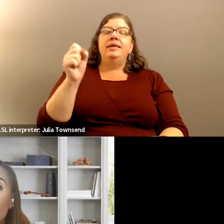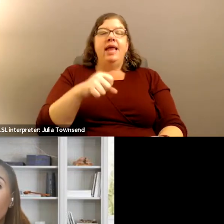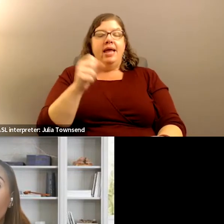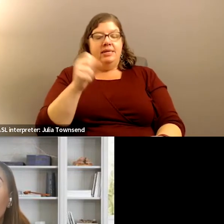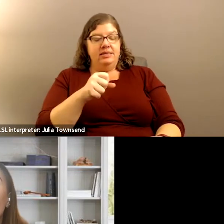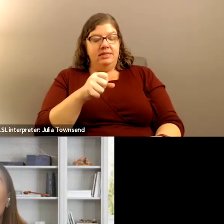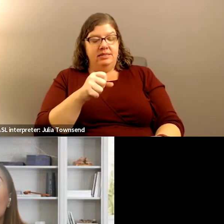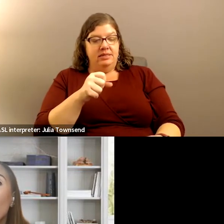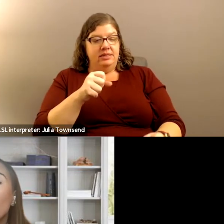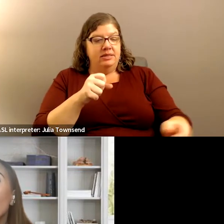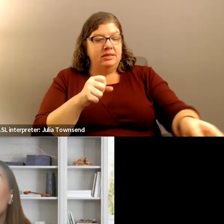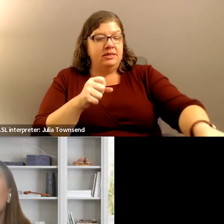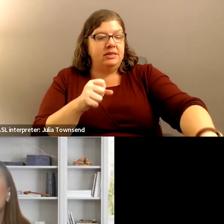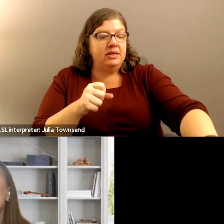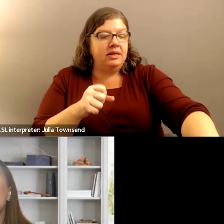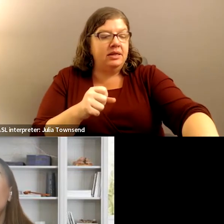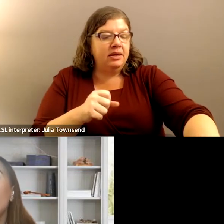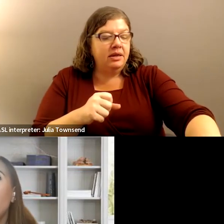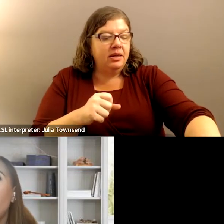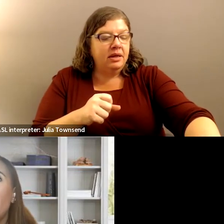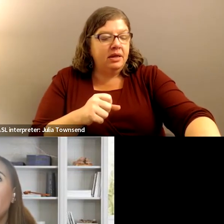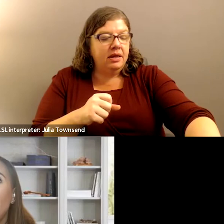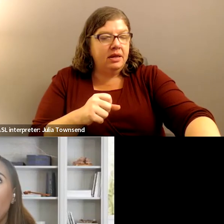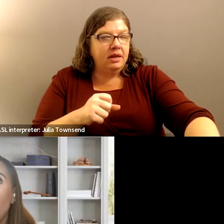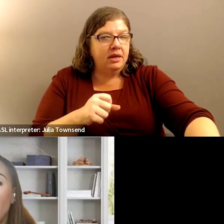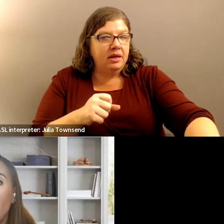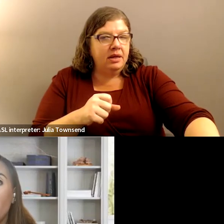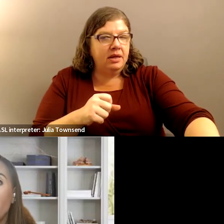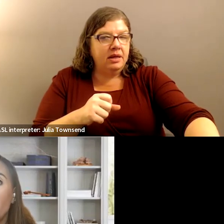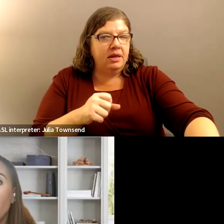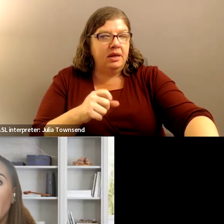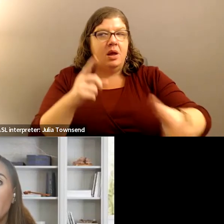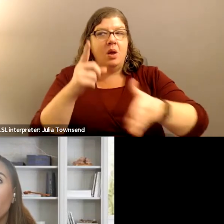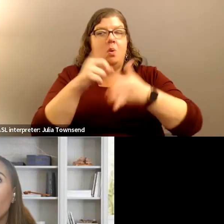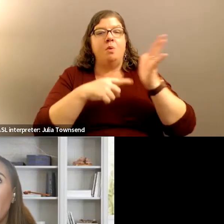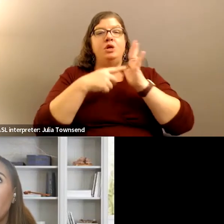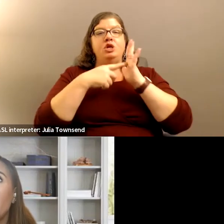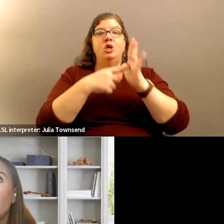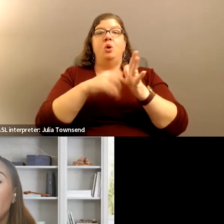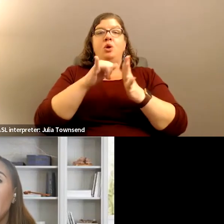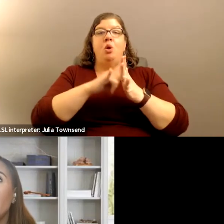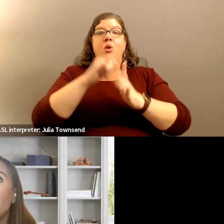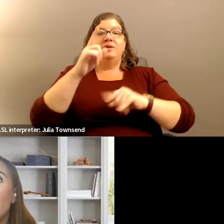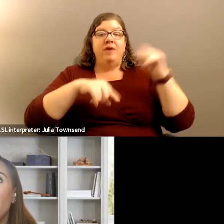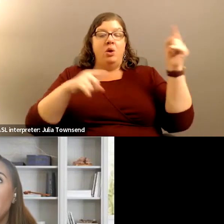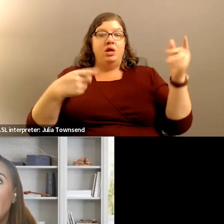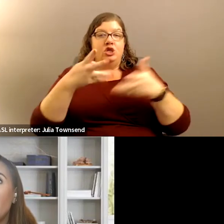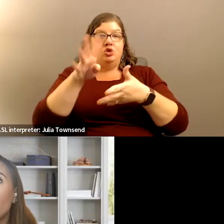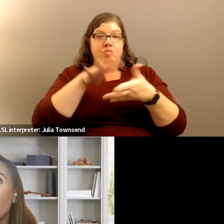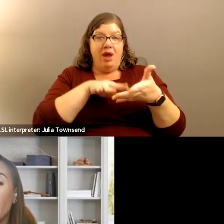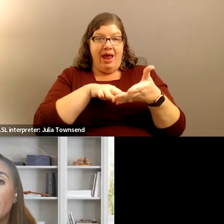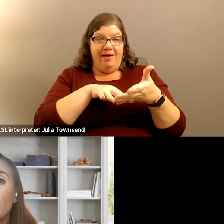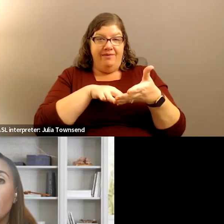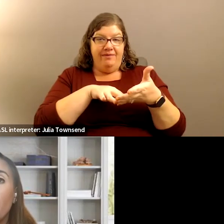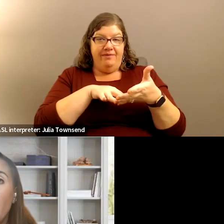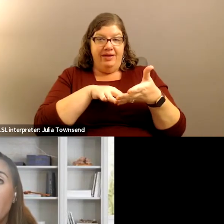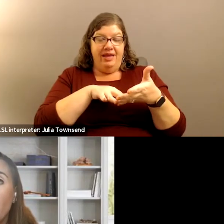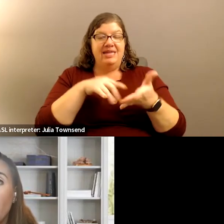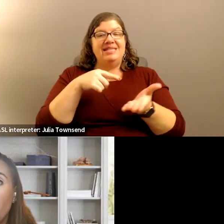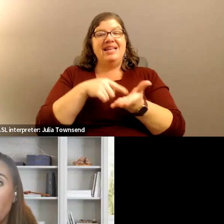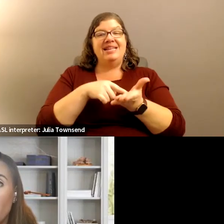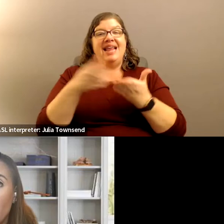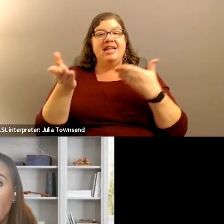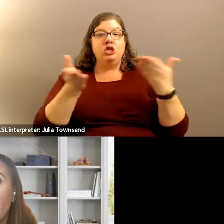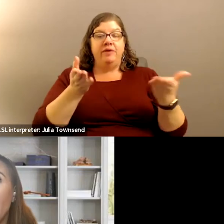So, what we've depicted on those various graphs is the debt service. So, the